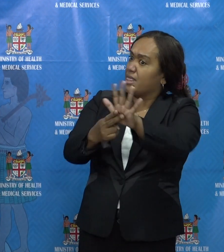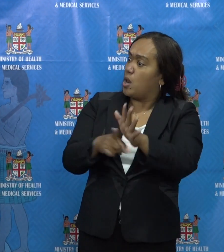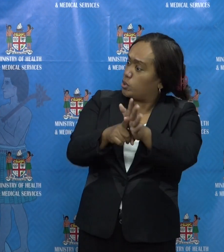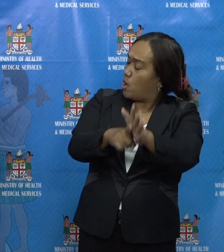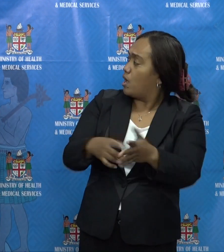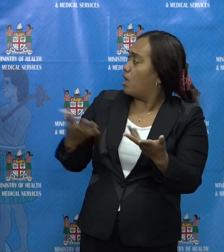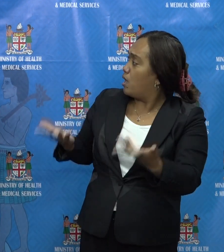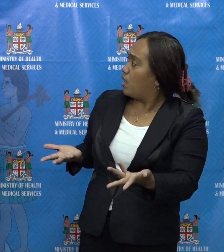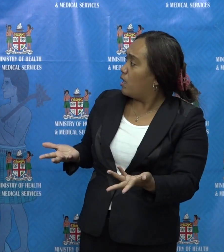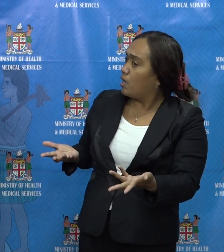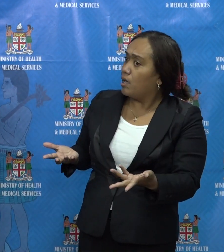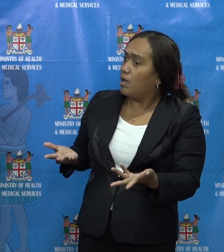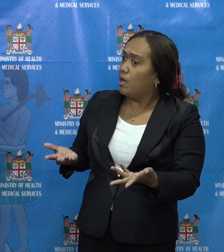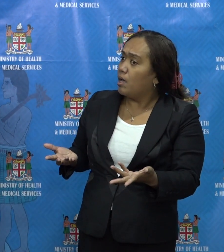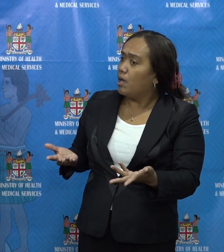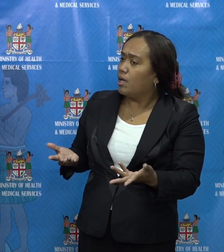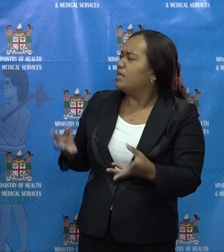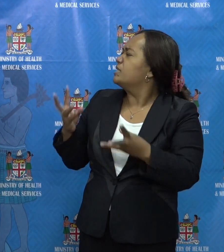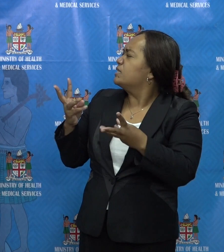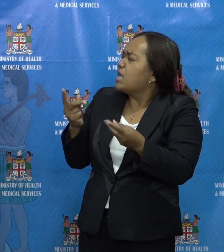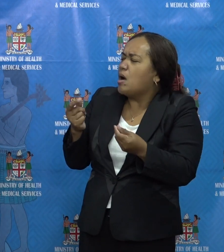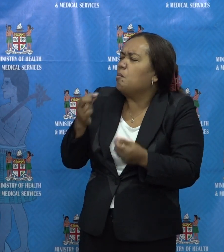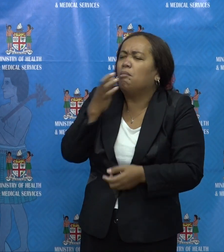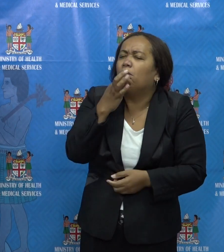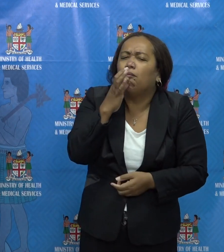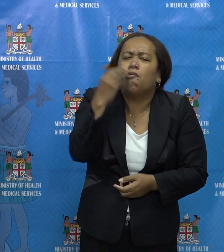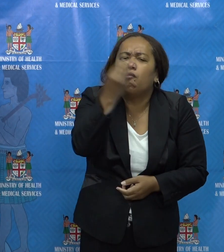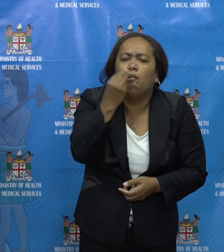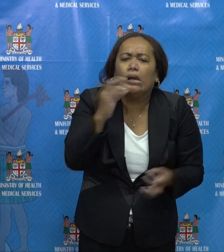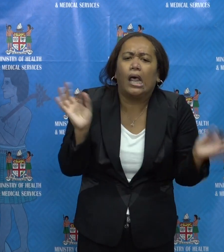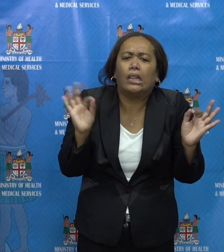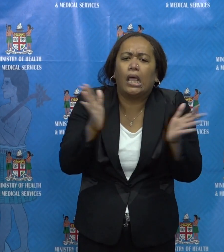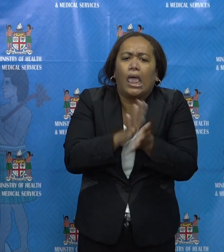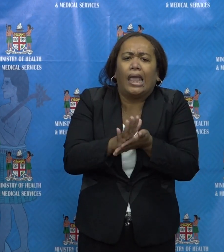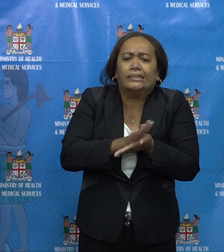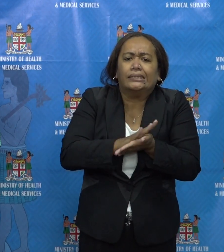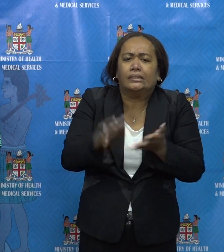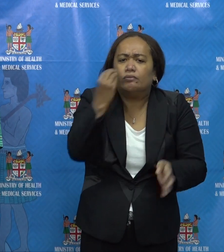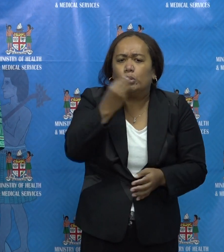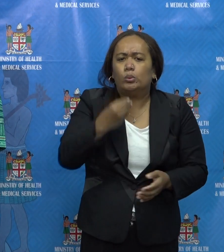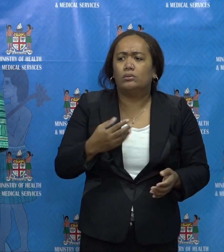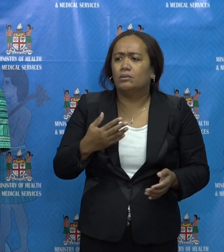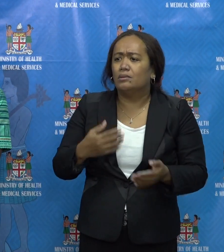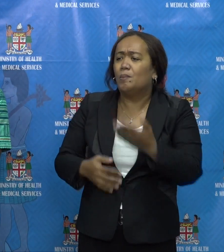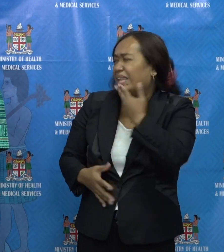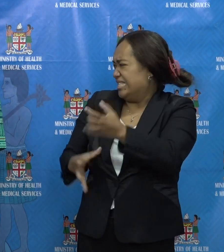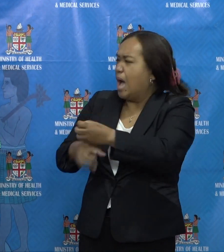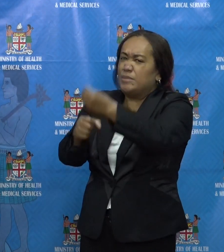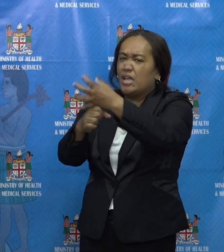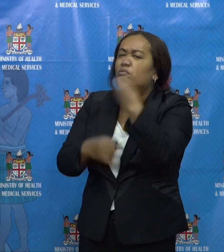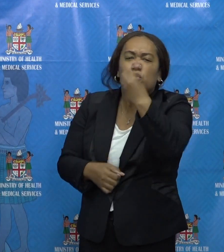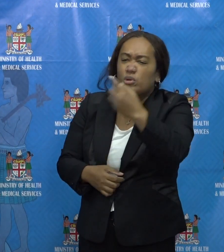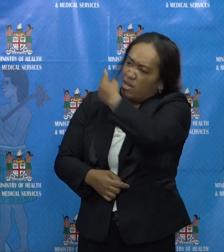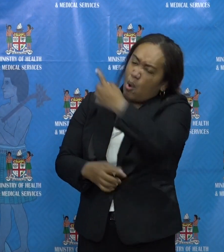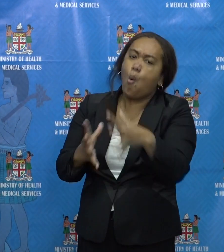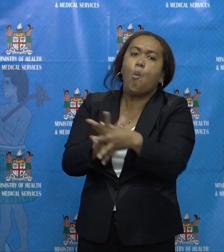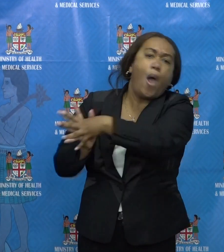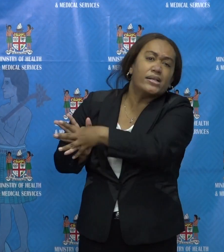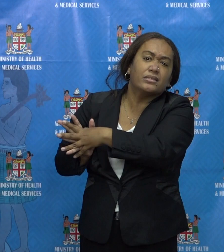there are suggestions that some of these people have very little to eat and some have nothing to eat. Can you just give an update on what is being done about it?